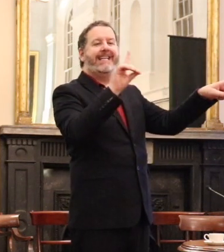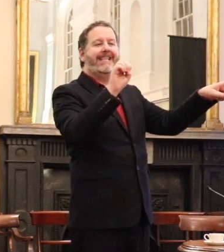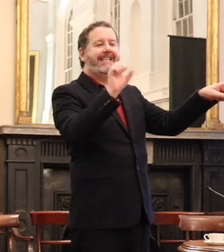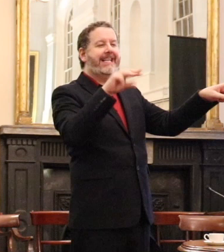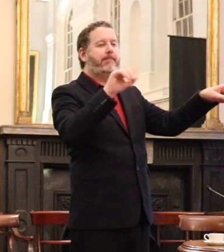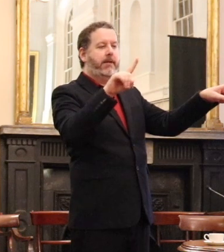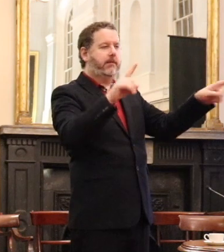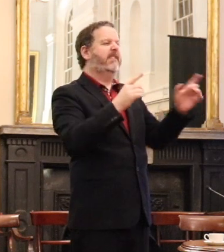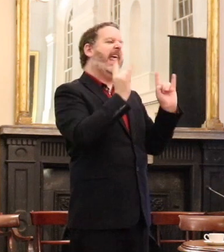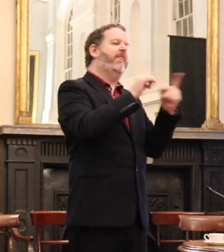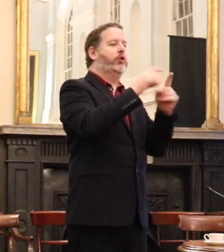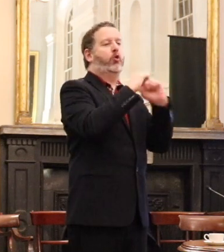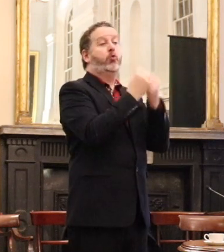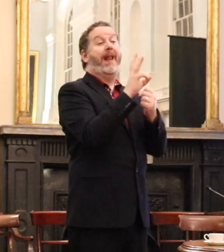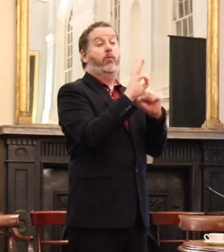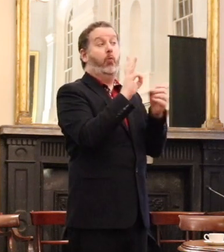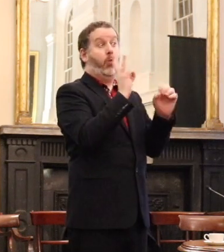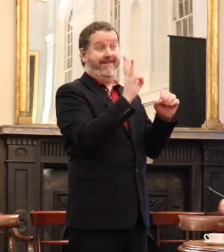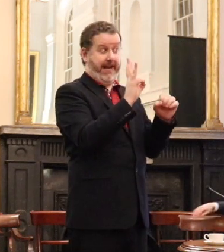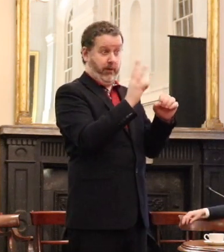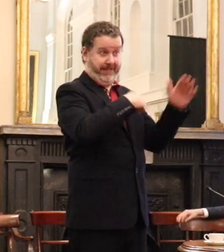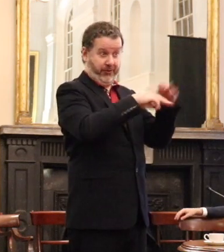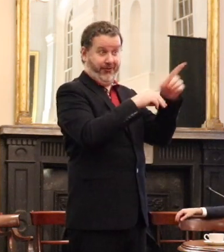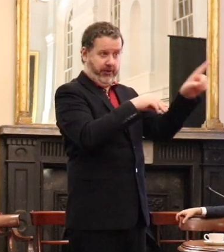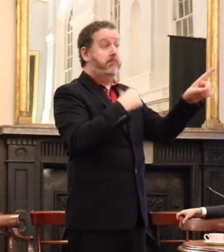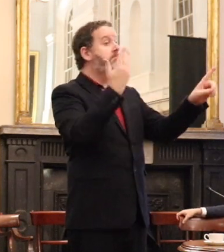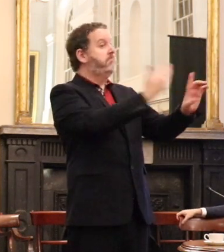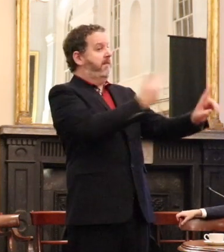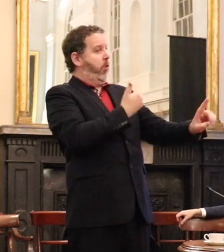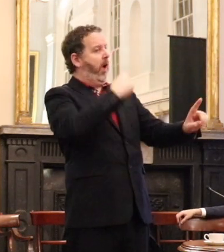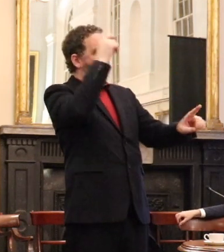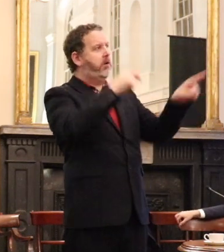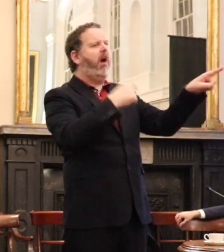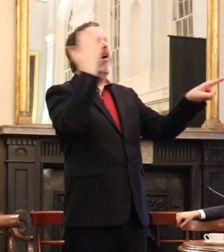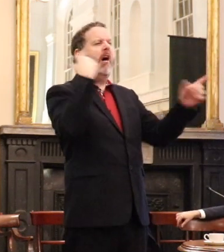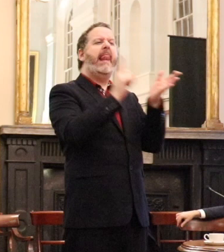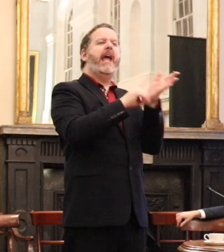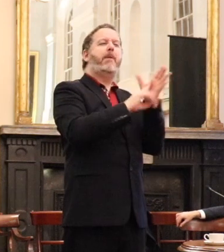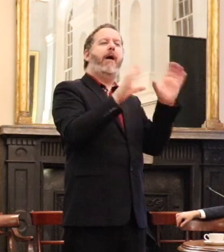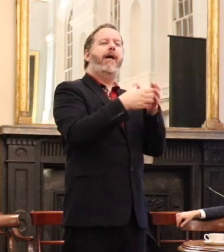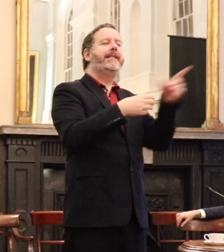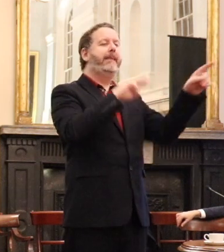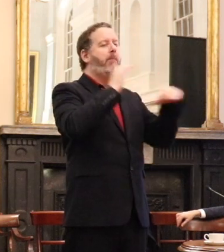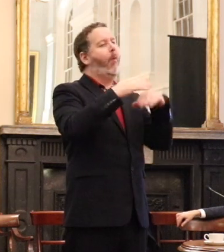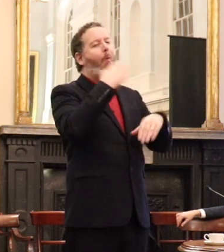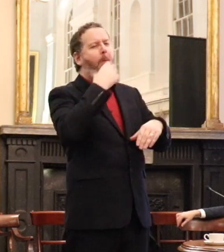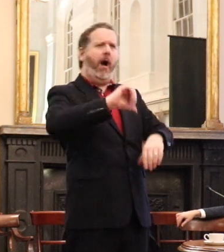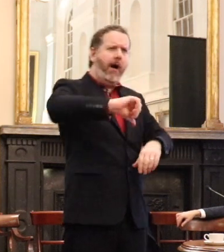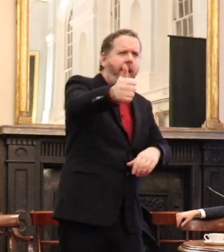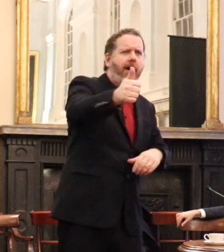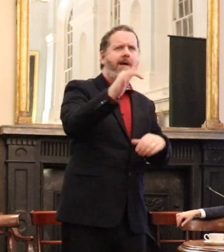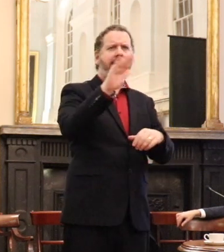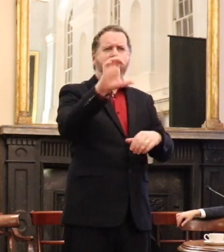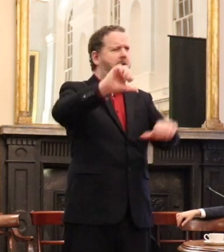Health and Social Welfare. And I had thought that Barry Dessen, being a Labour Party minister, was going to have warm and fuzzy feelings